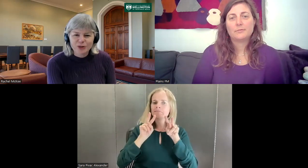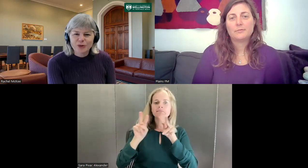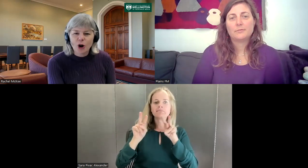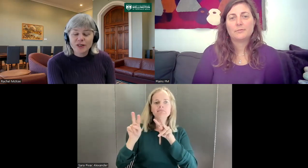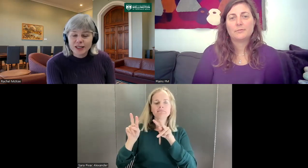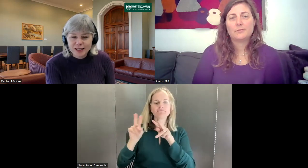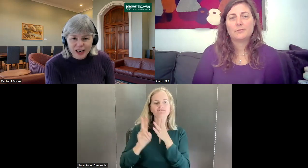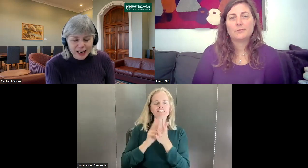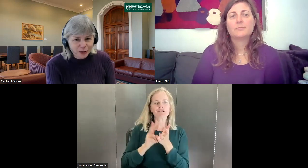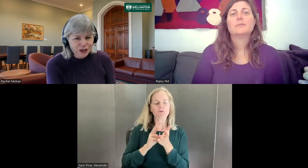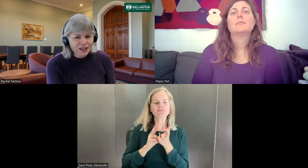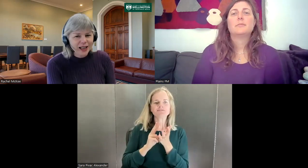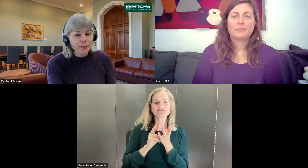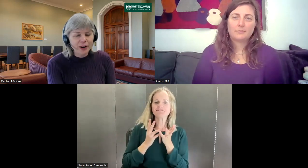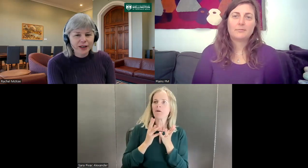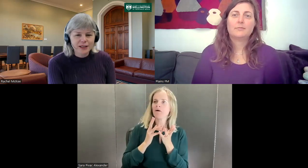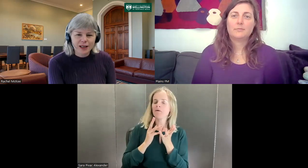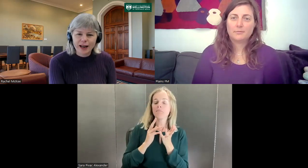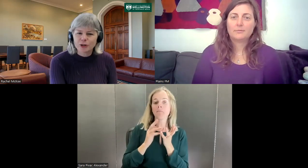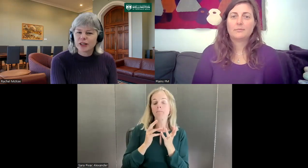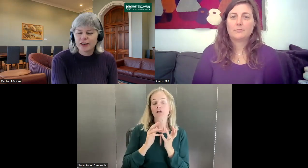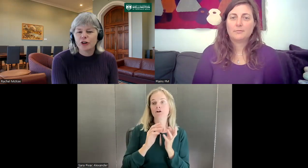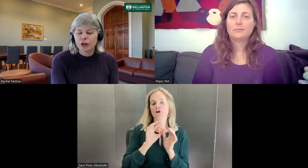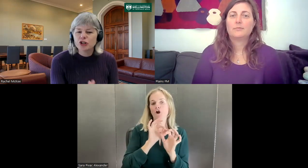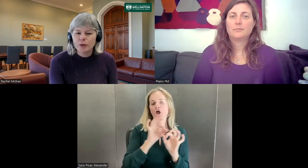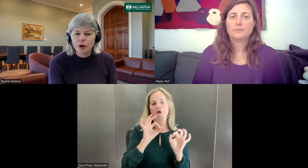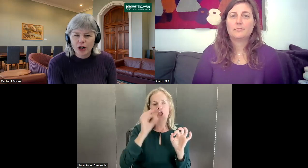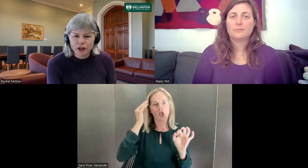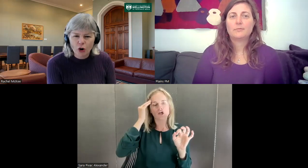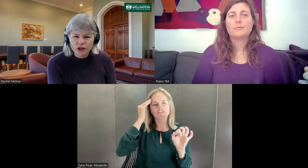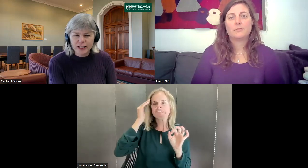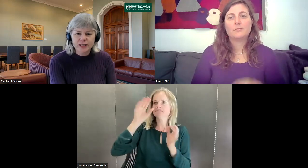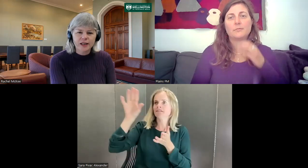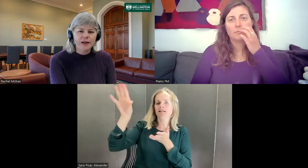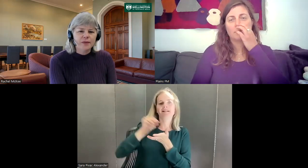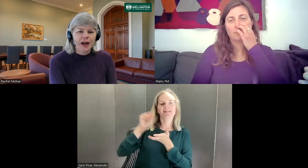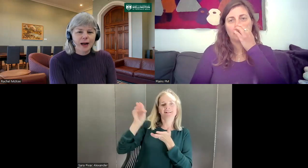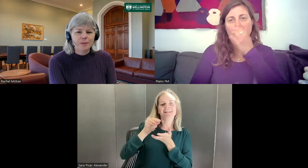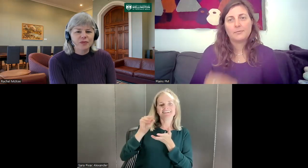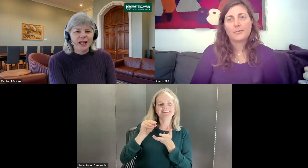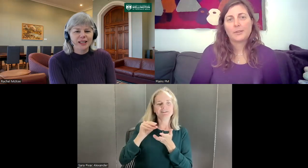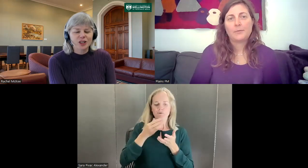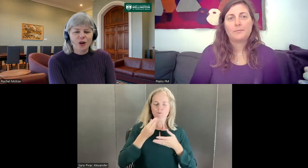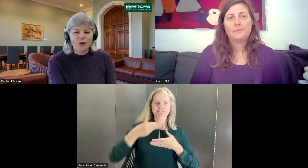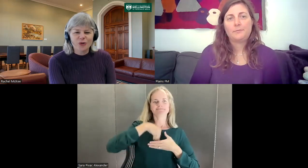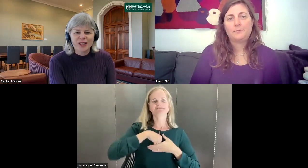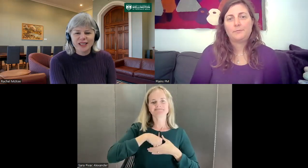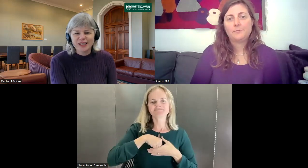overseas sign languages, like American sign language that, you know, consuming online content. And so there's